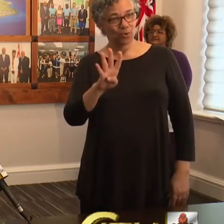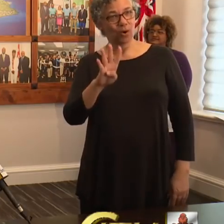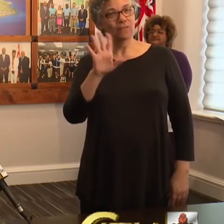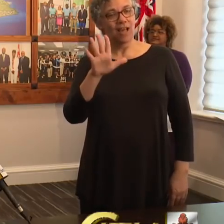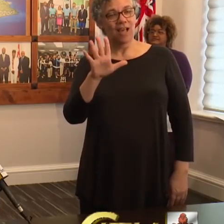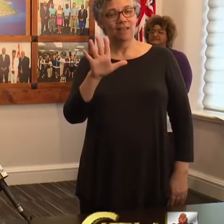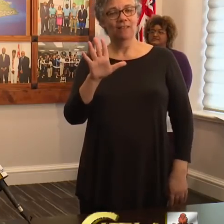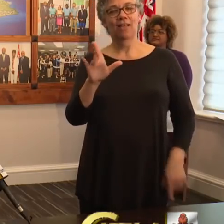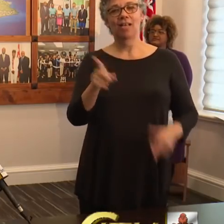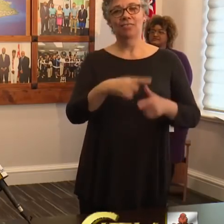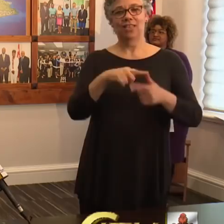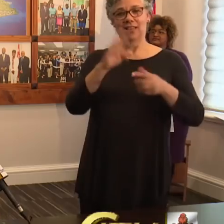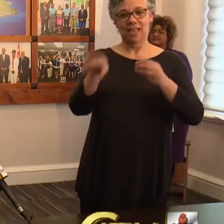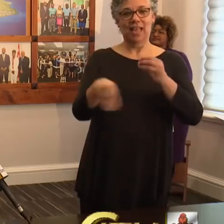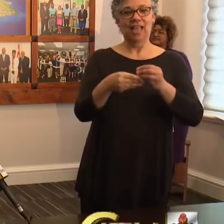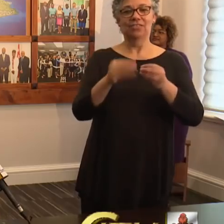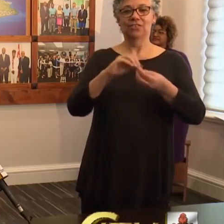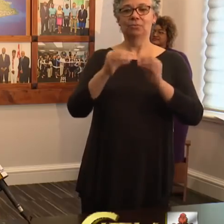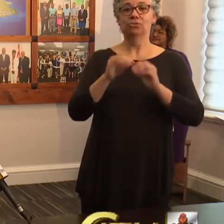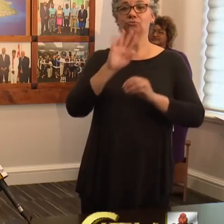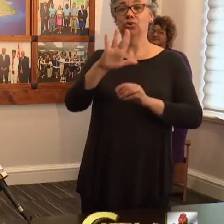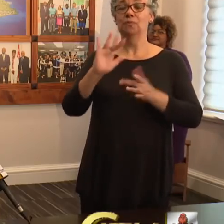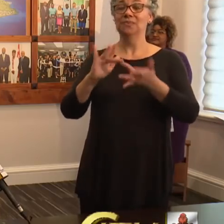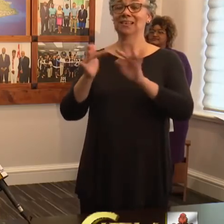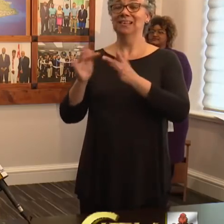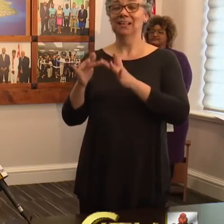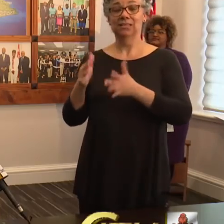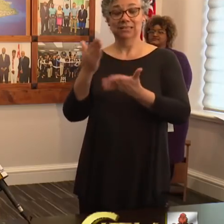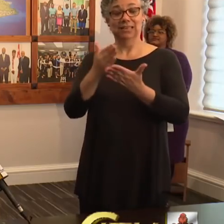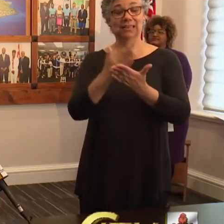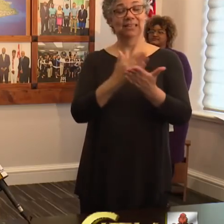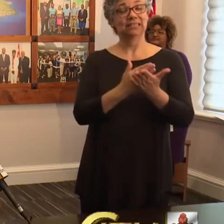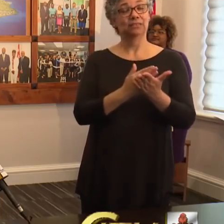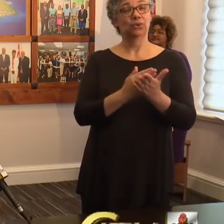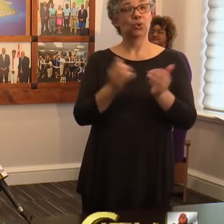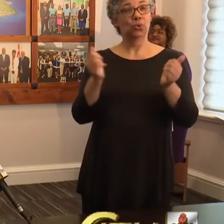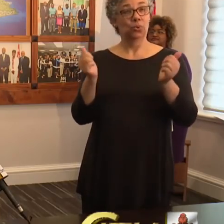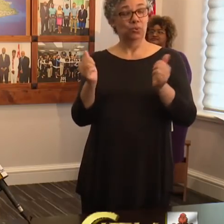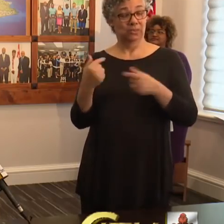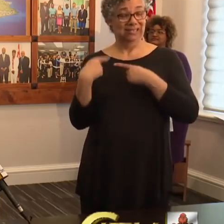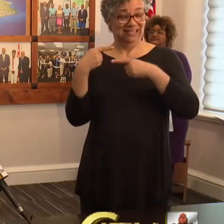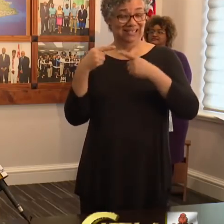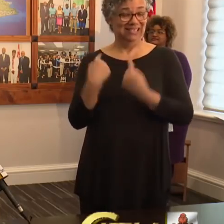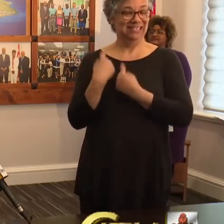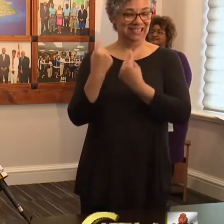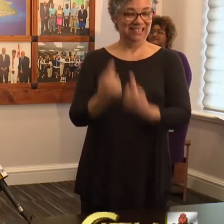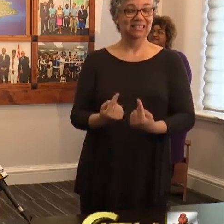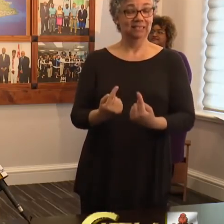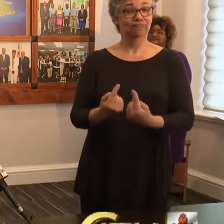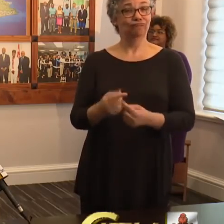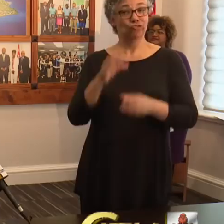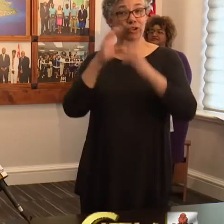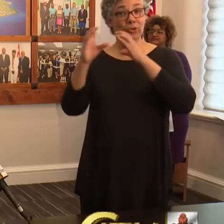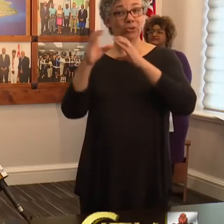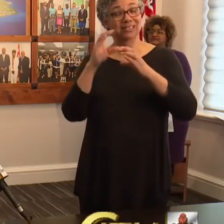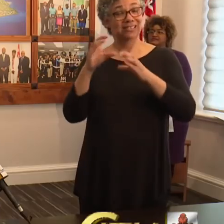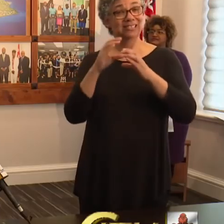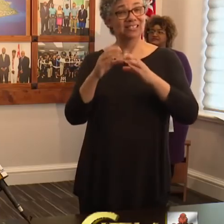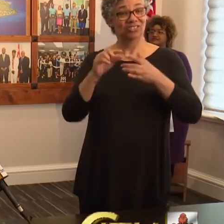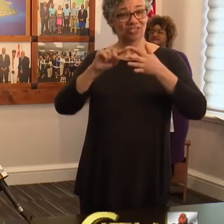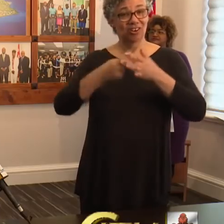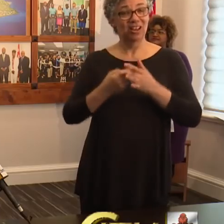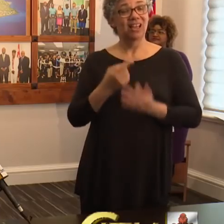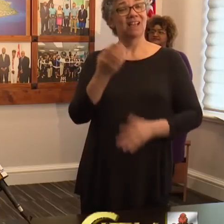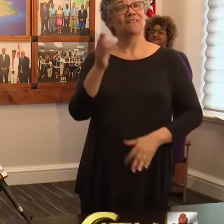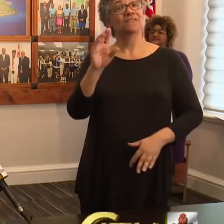the number that number to your contacts list. Since this communications channel have launched 1,500 Bermudians have subscribed and